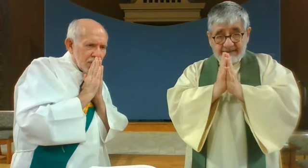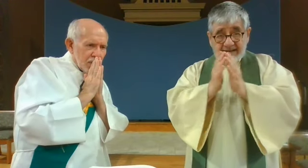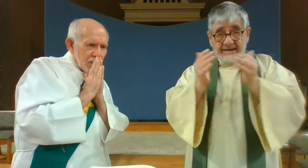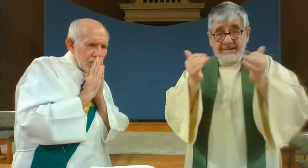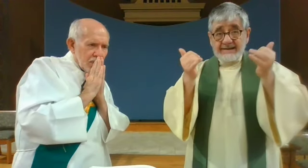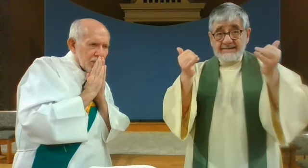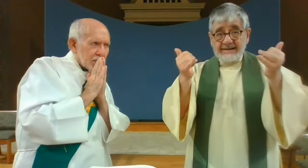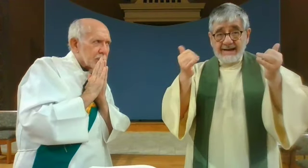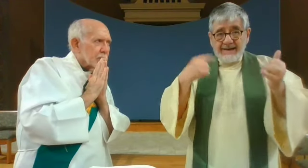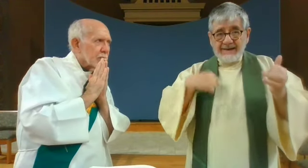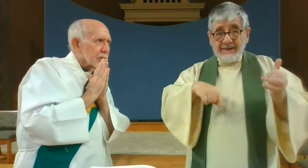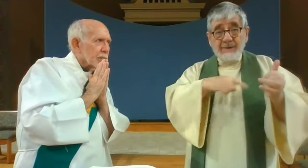let us pray